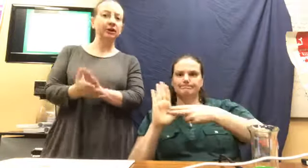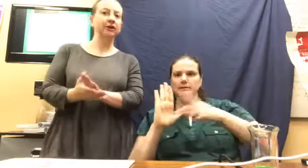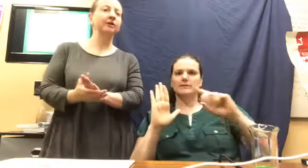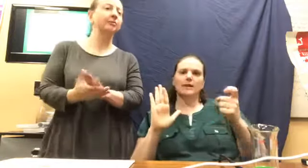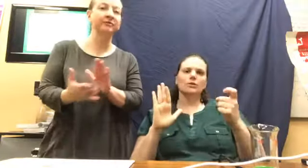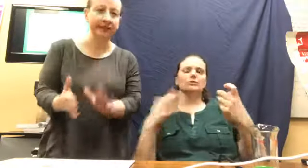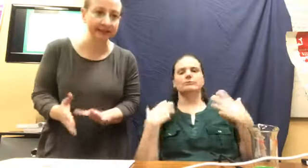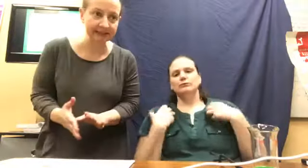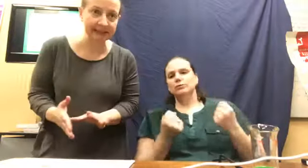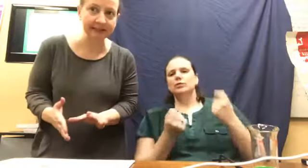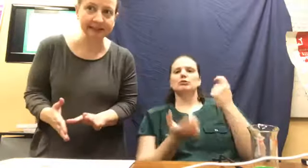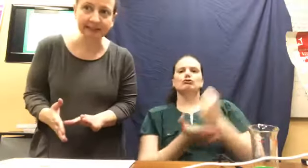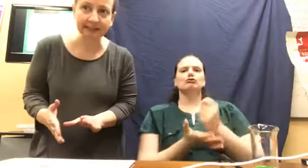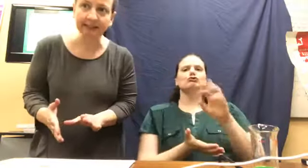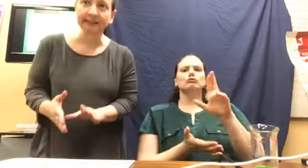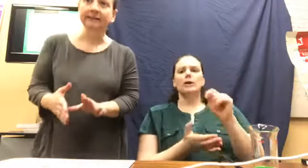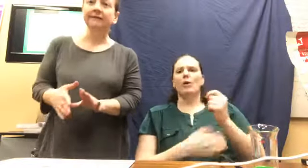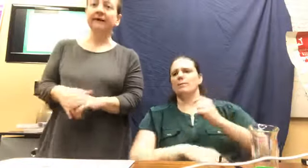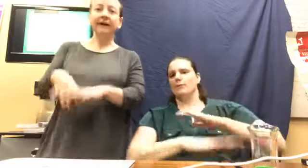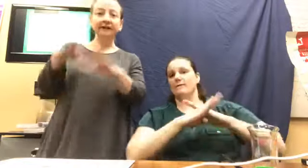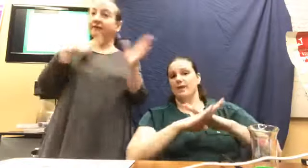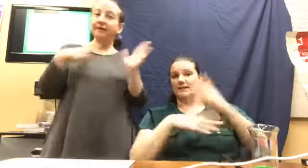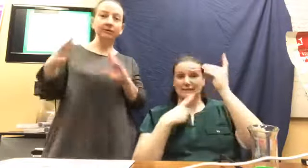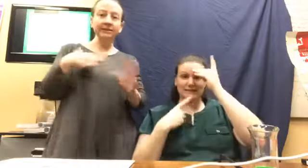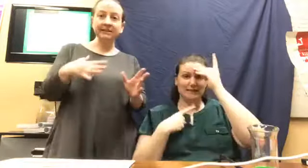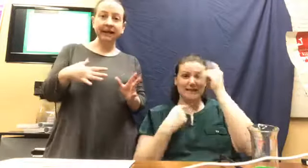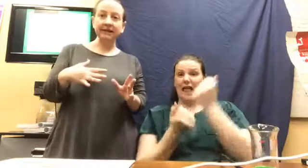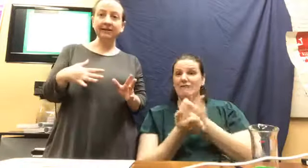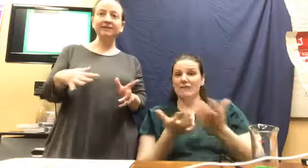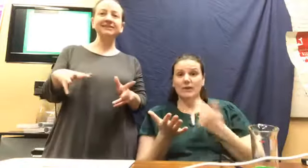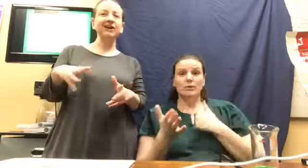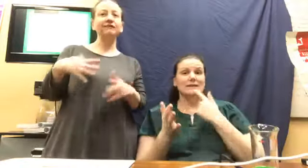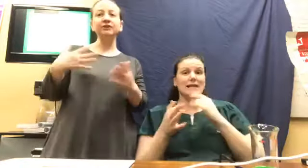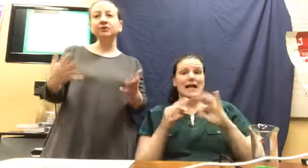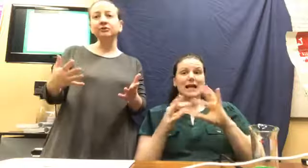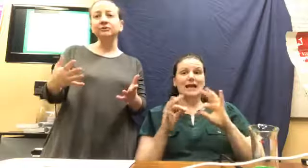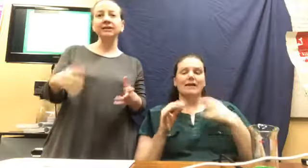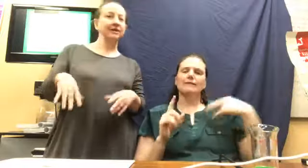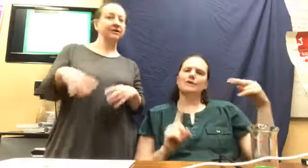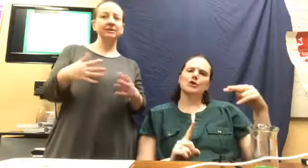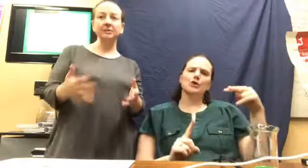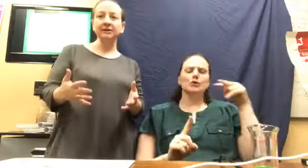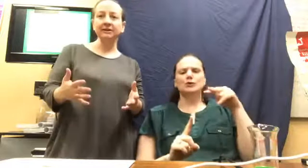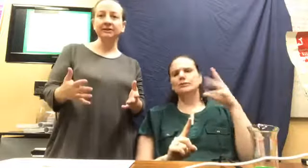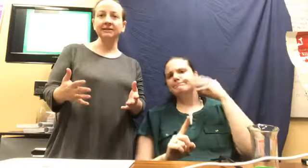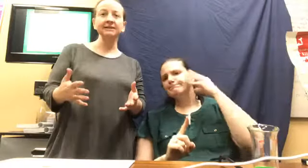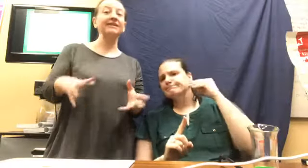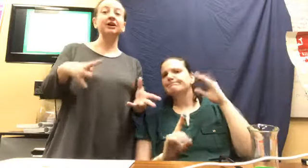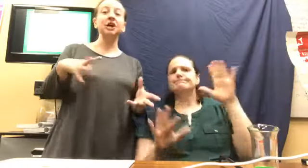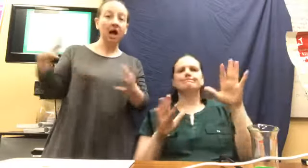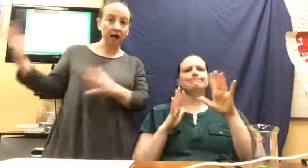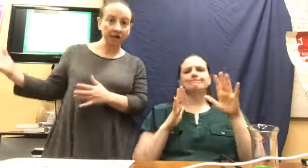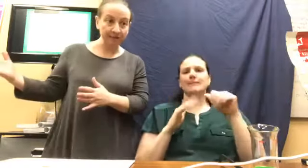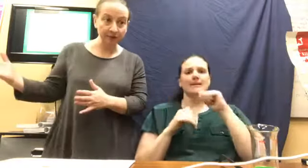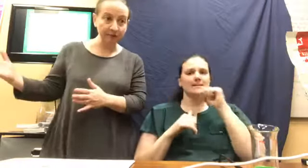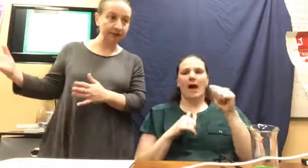cure, or prevent disease. Right. Everything we say here is our views and our experiences and they're not the views and